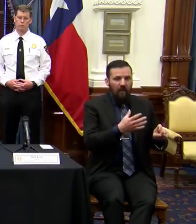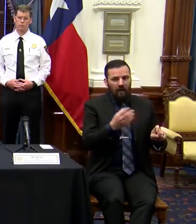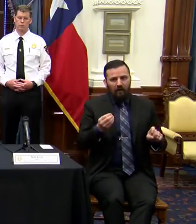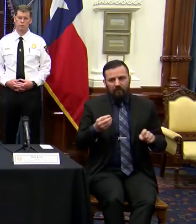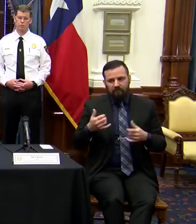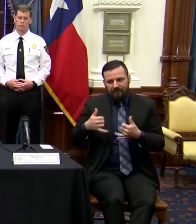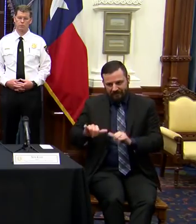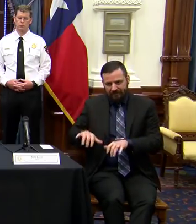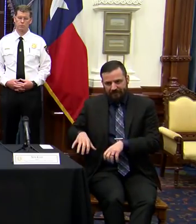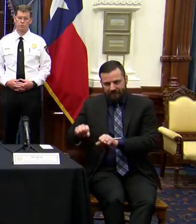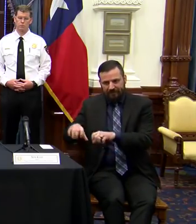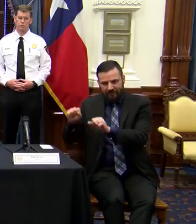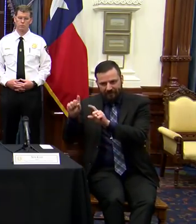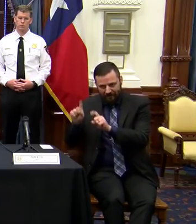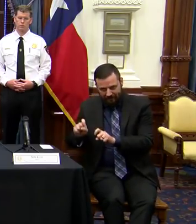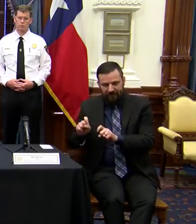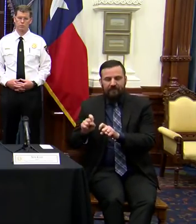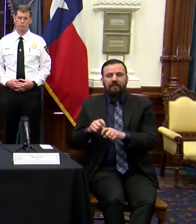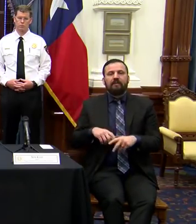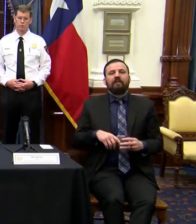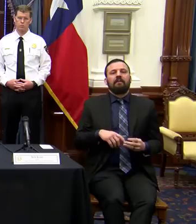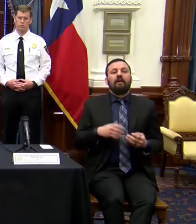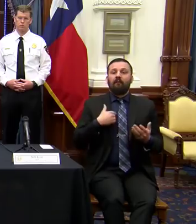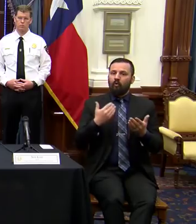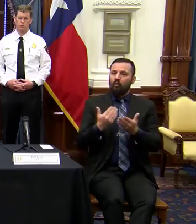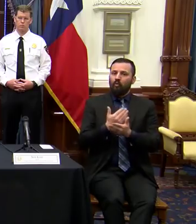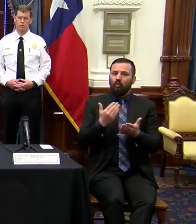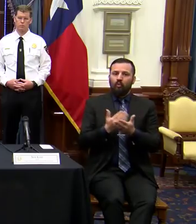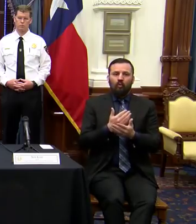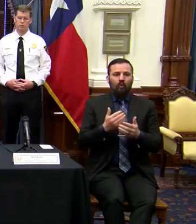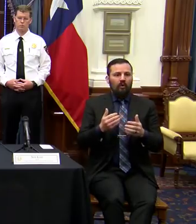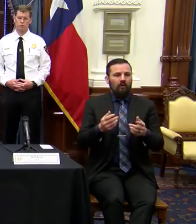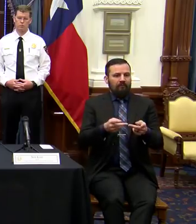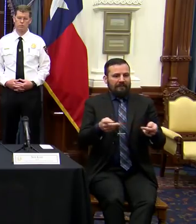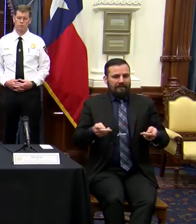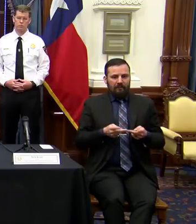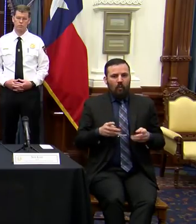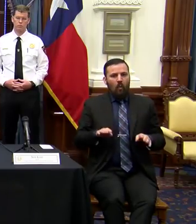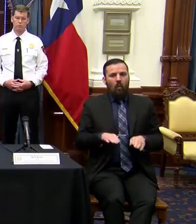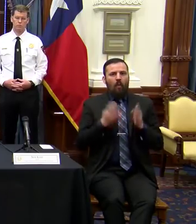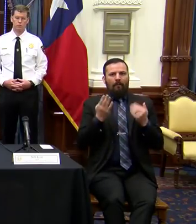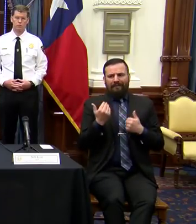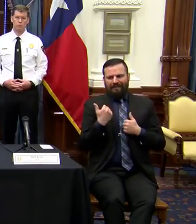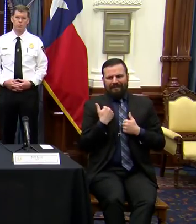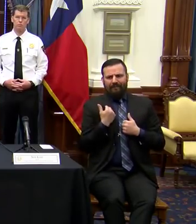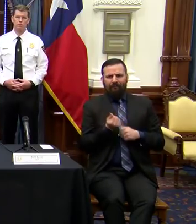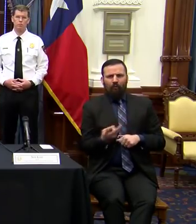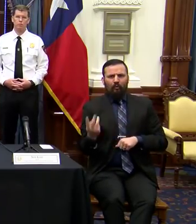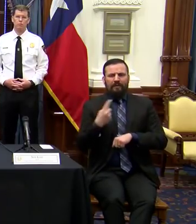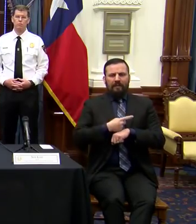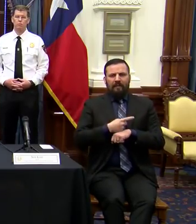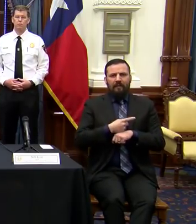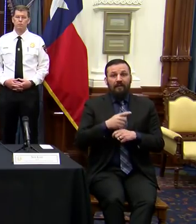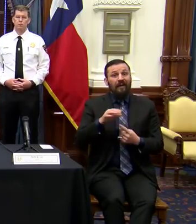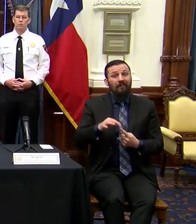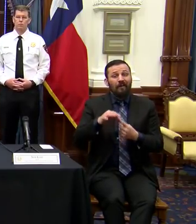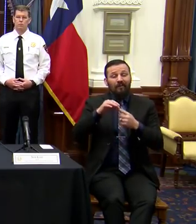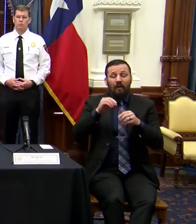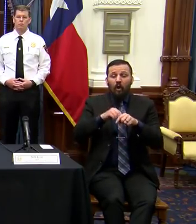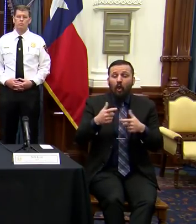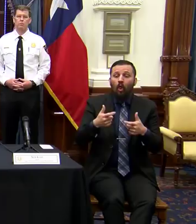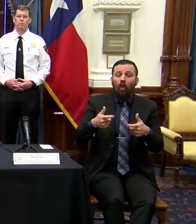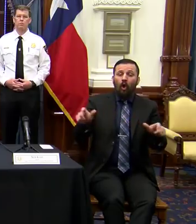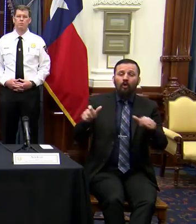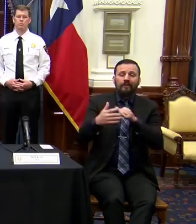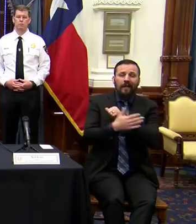being tested. There are new facilities that have been open in just the past few days, especially in all of the large urban